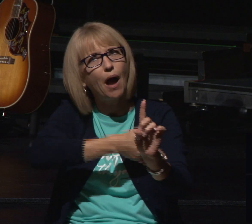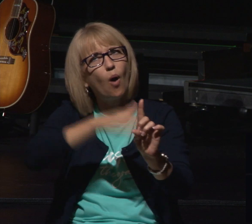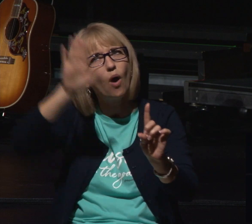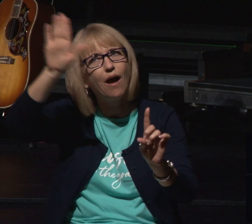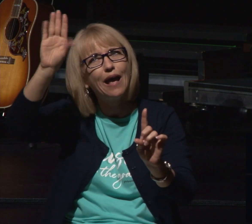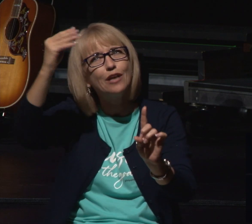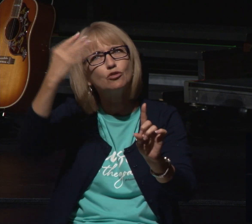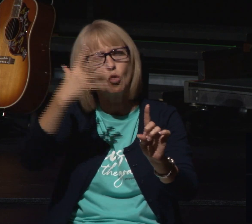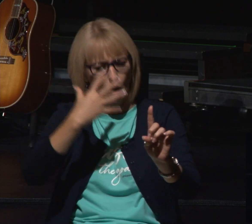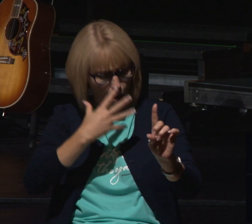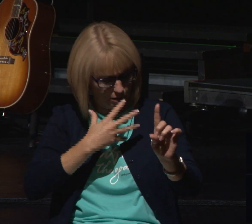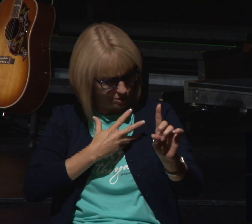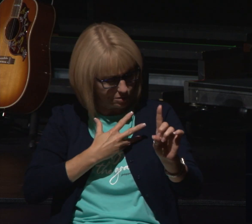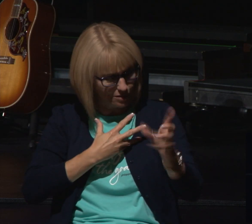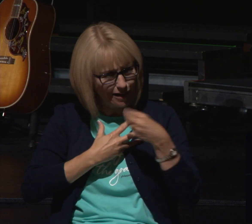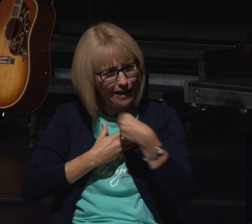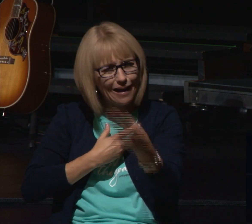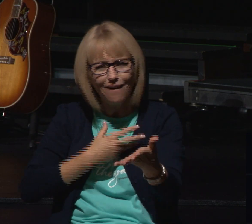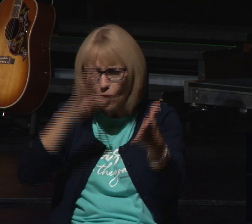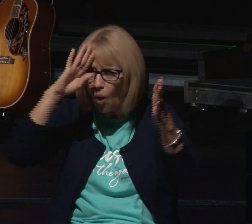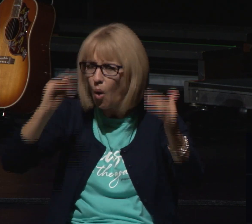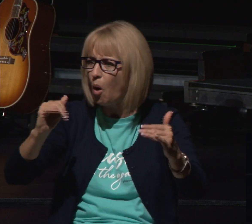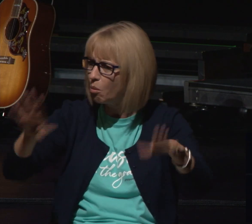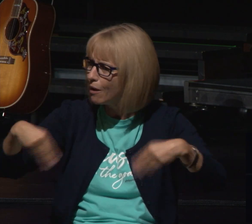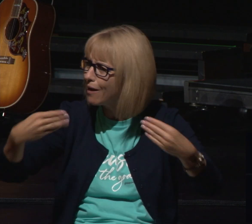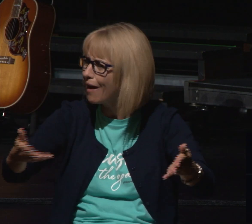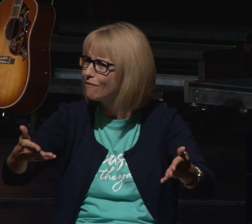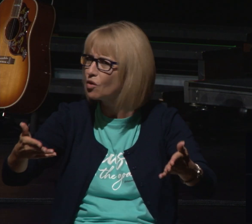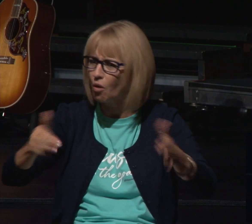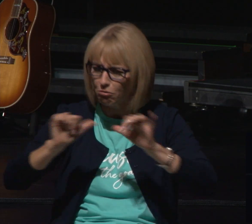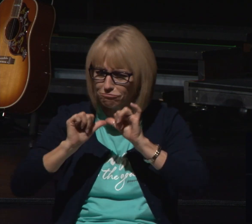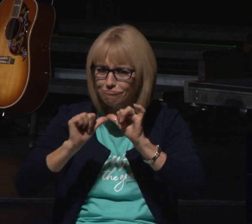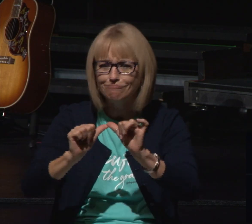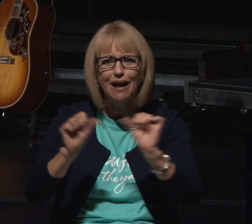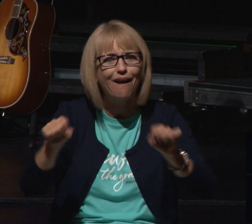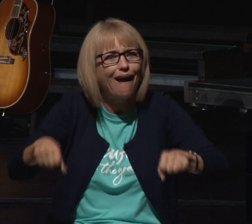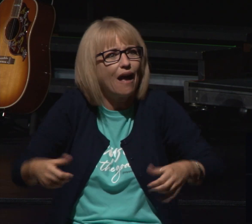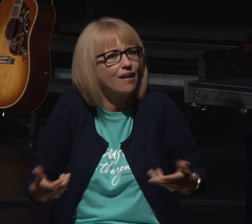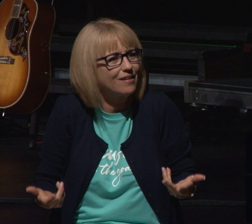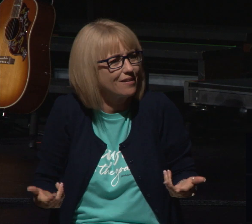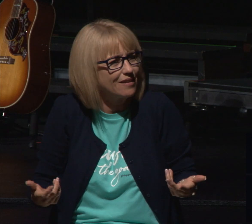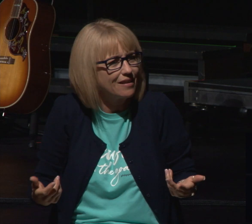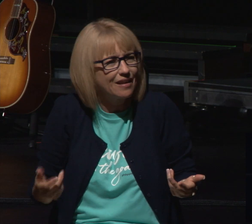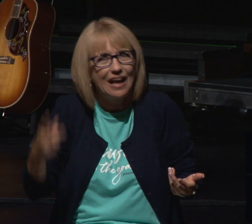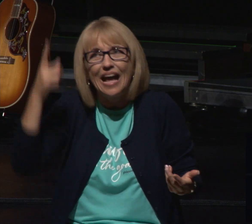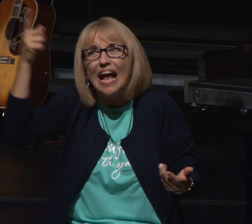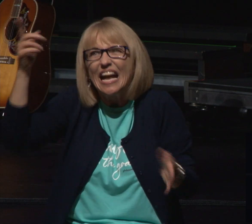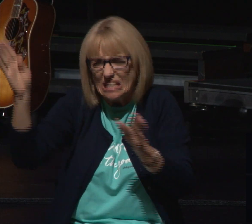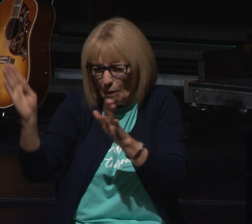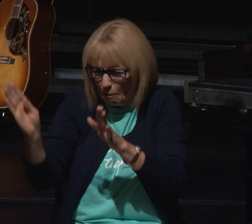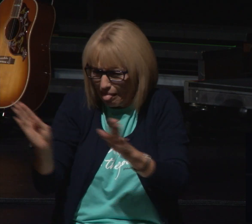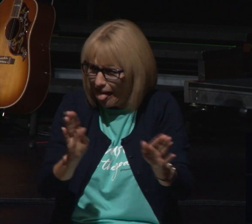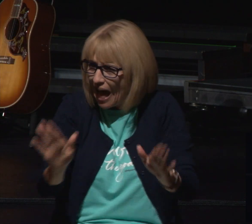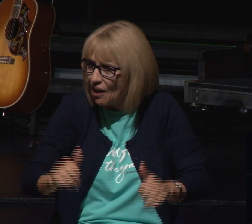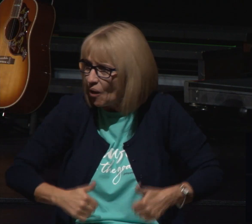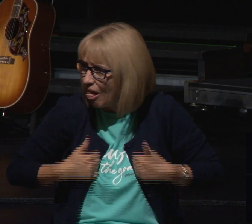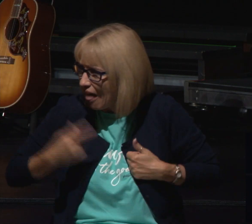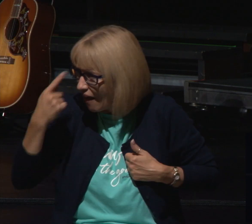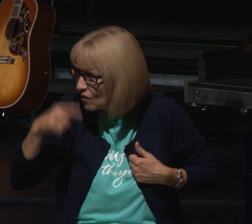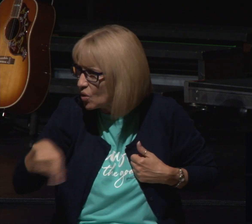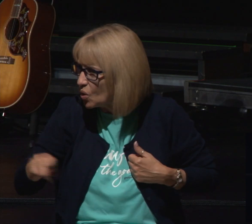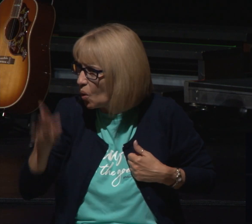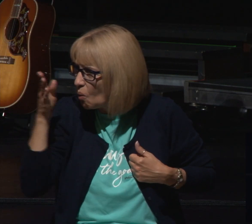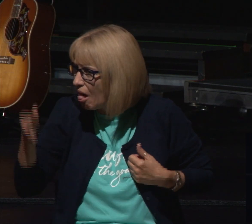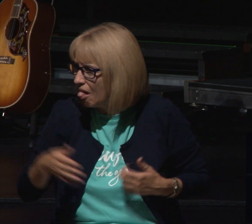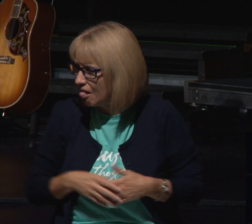that we can endure and he's preparing to work in you for something greater ahead of you later in this